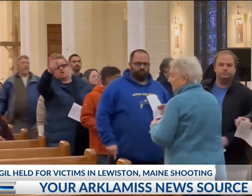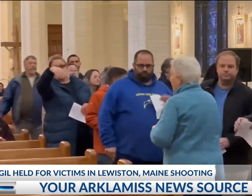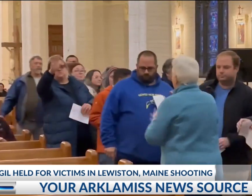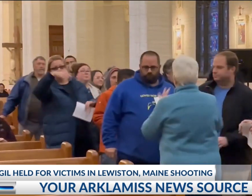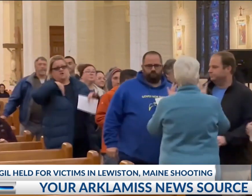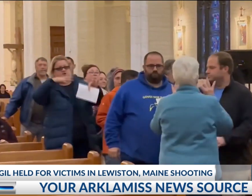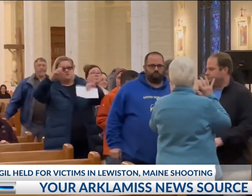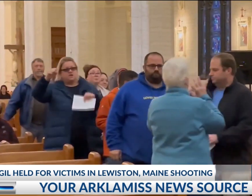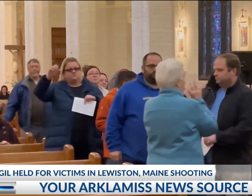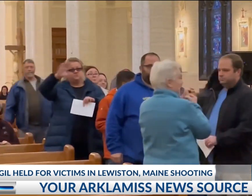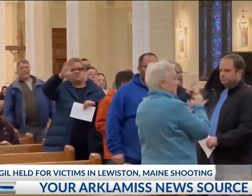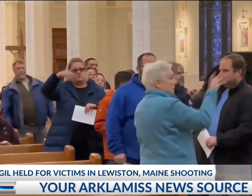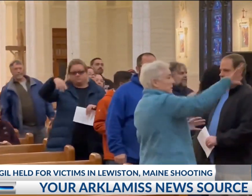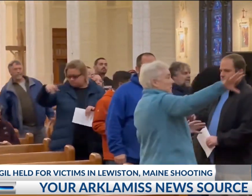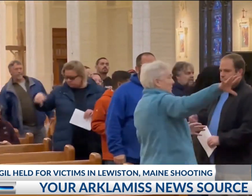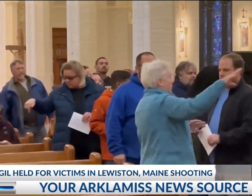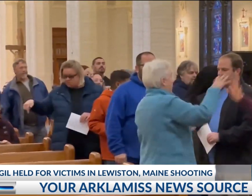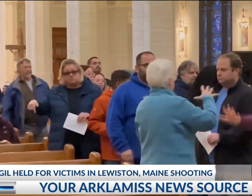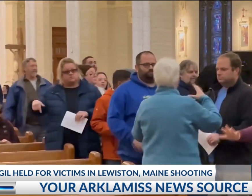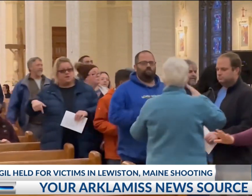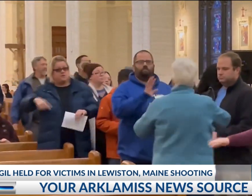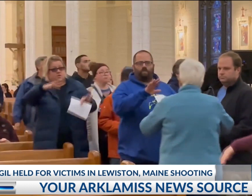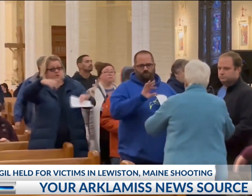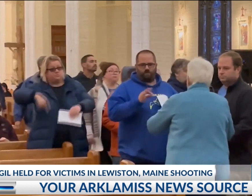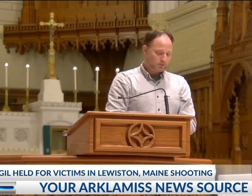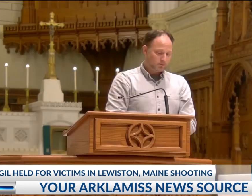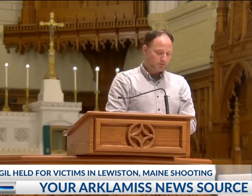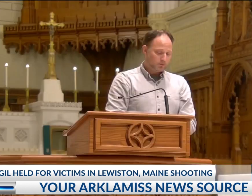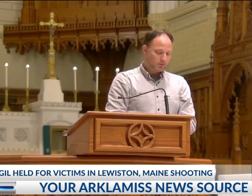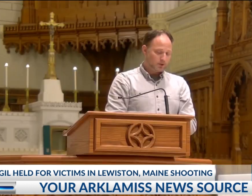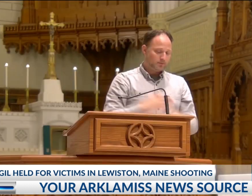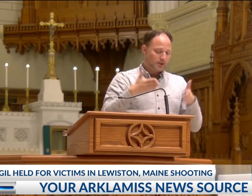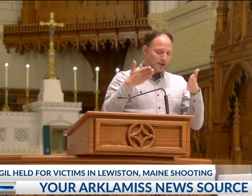and deaf communities together. Four of the victims were deaf.